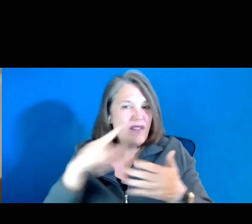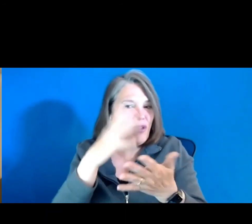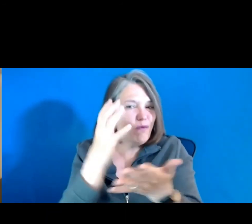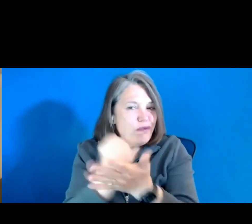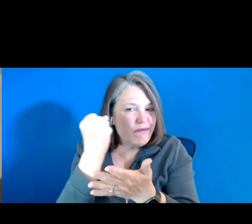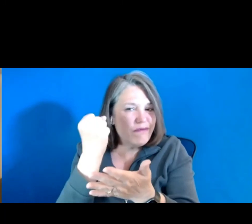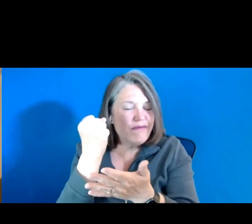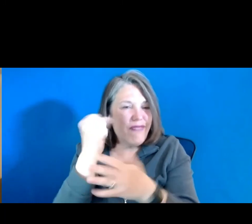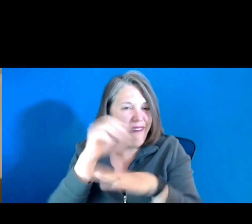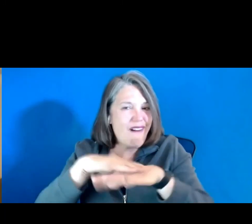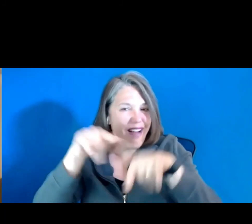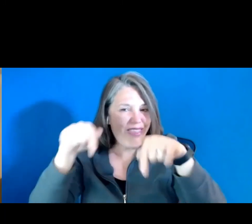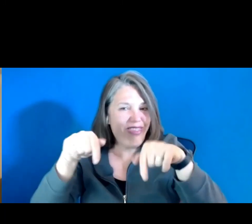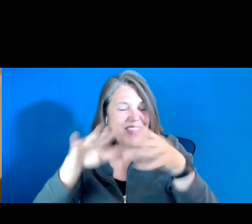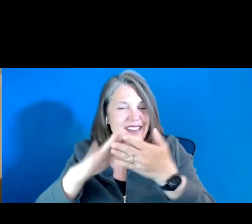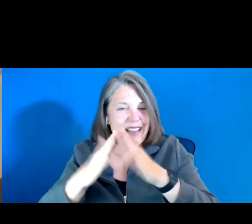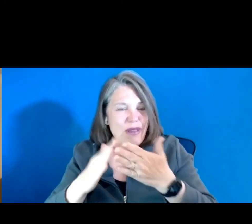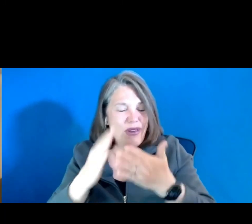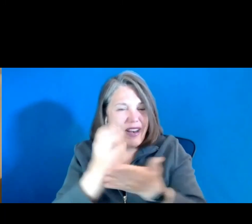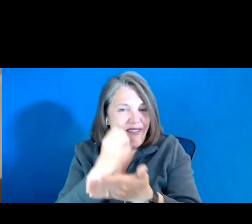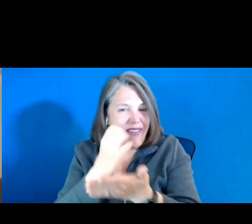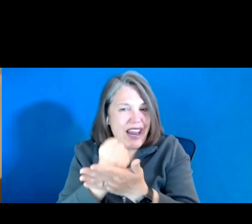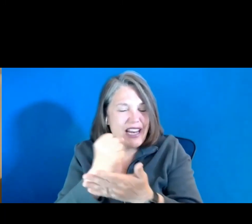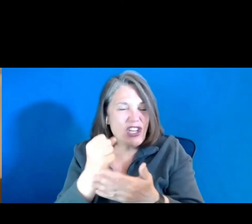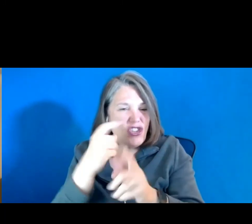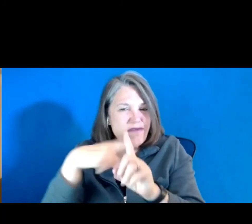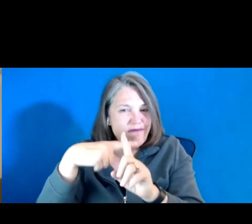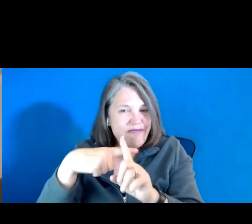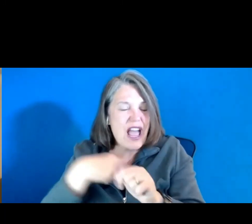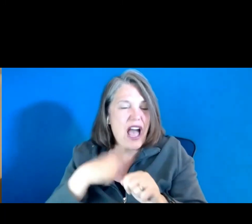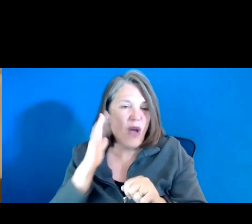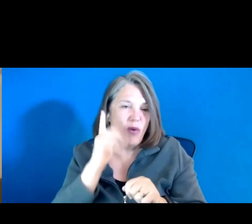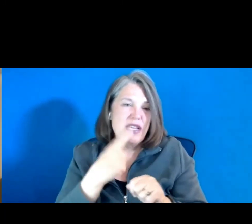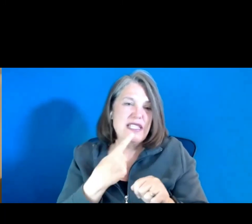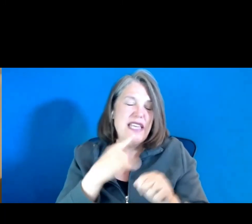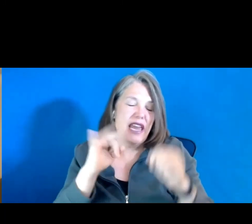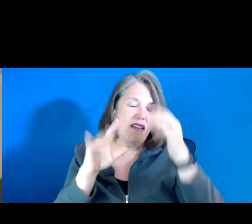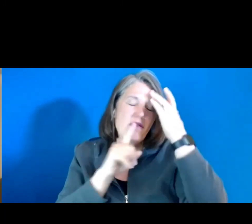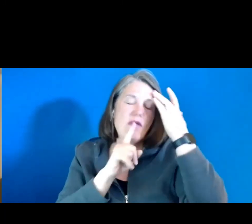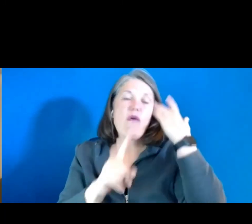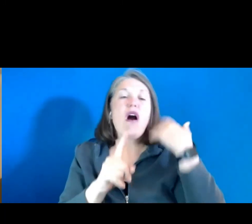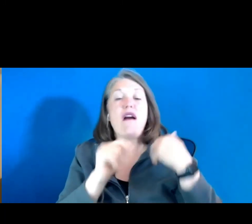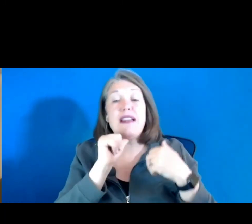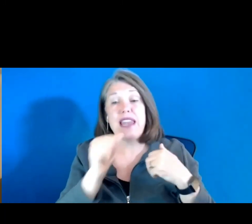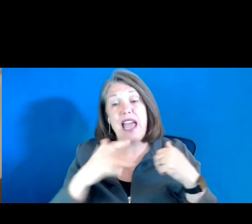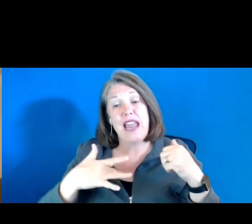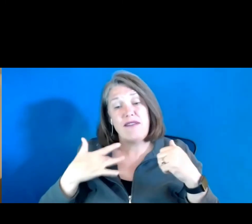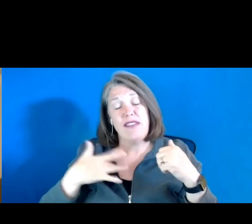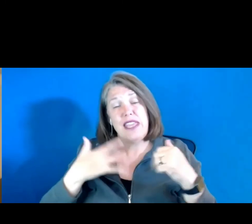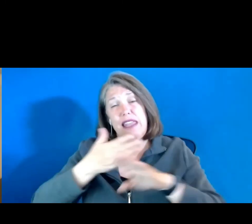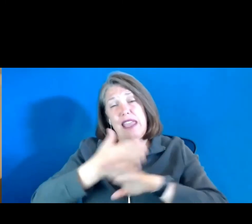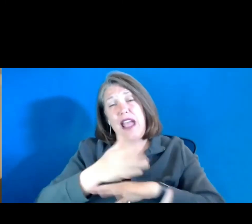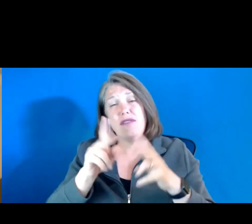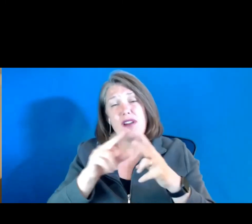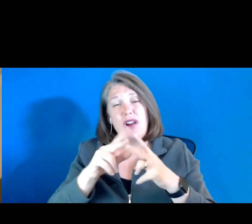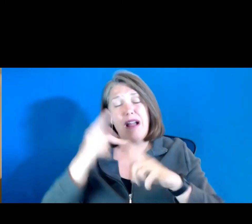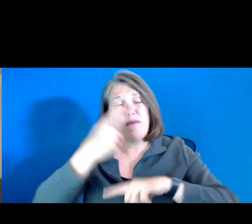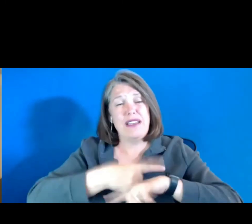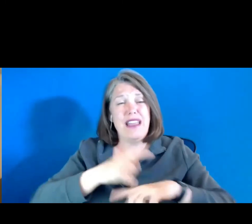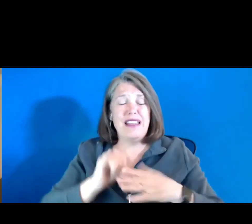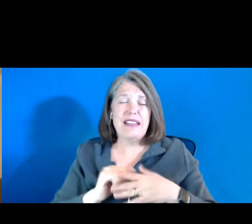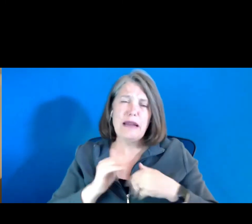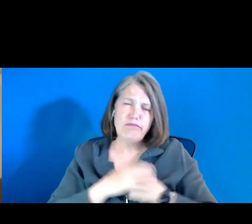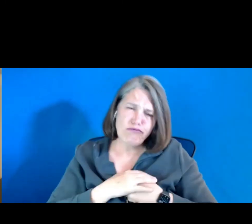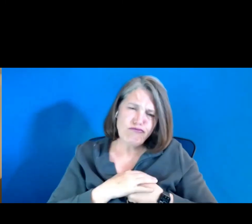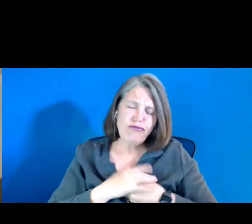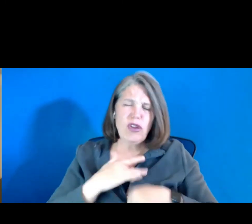this community advantage. I would say if you are not feeling after a couple of days that it's had that for